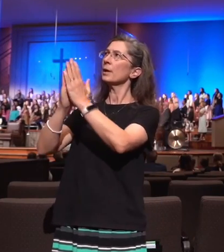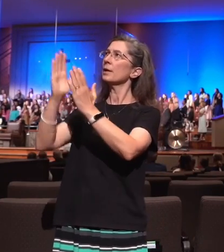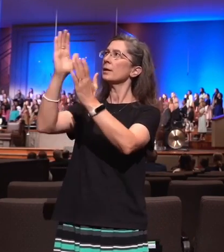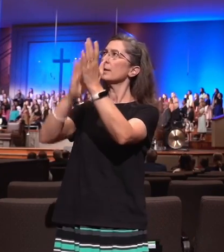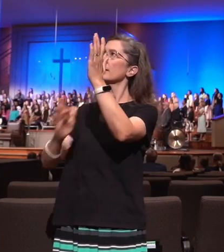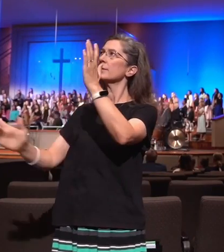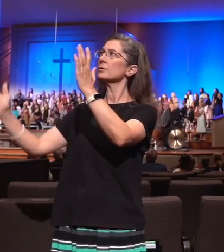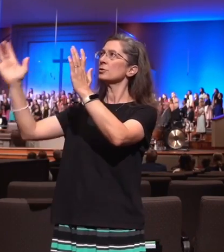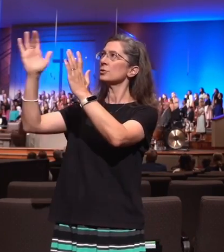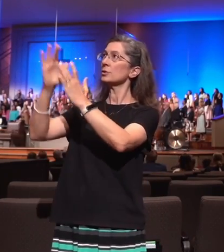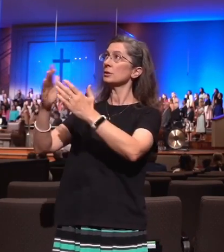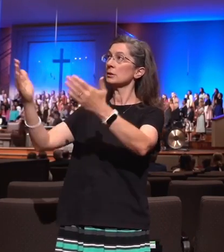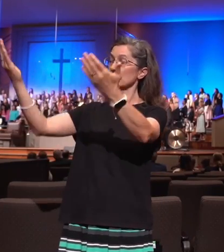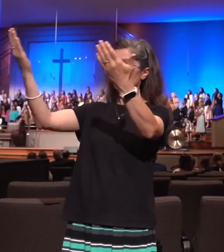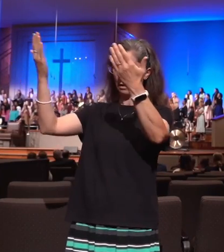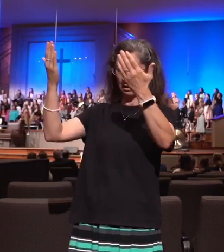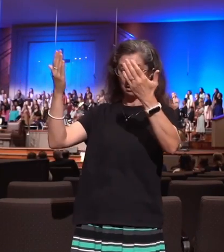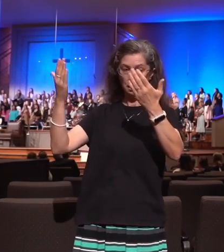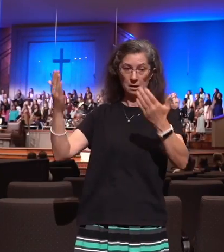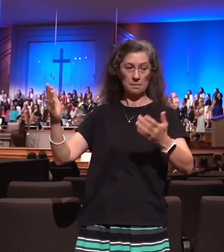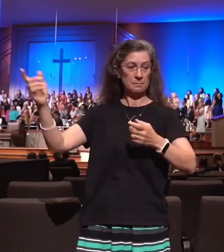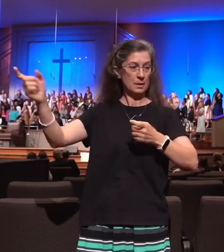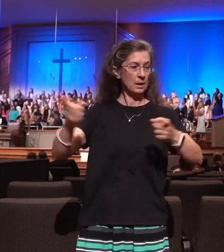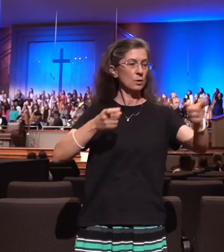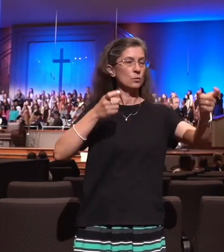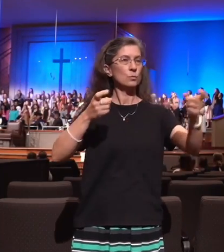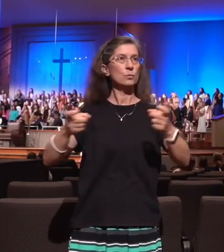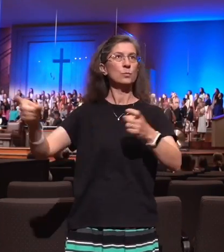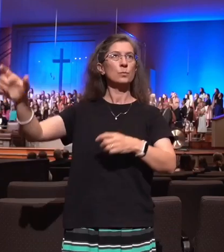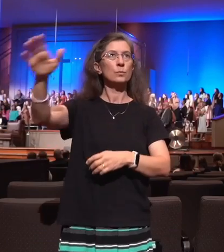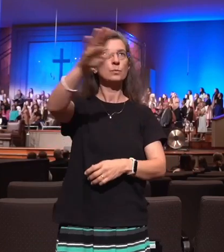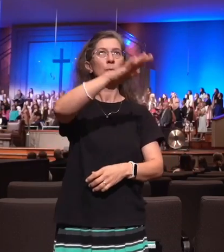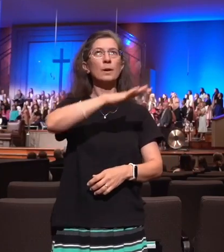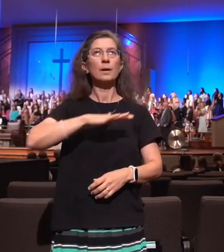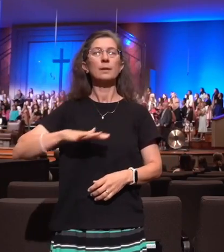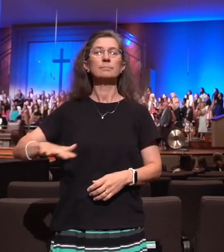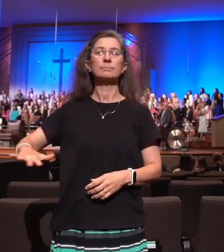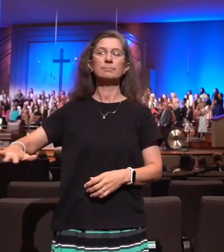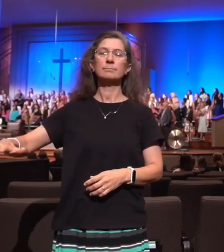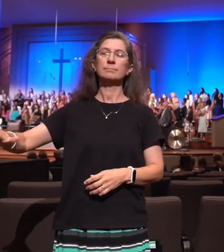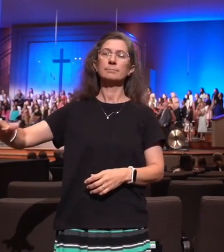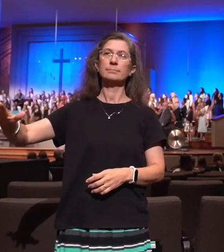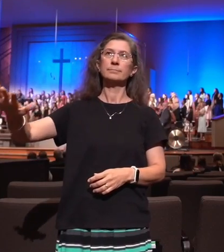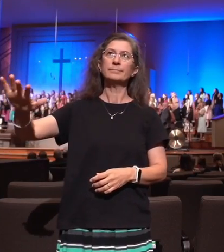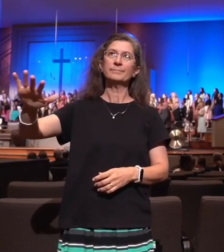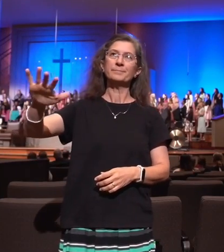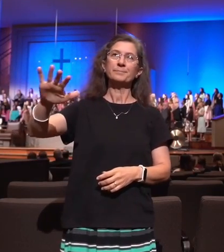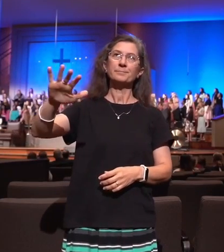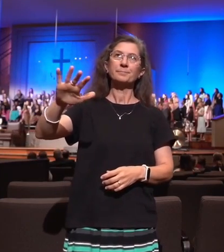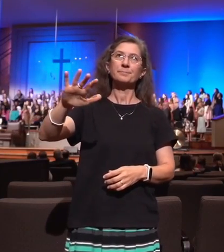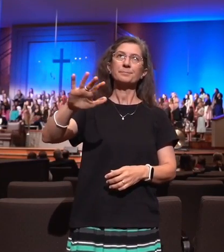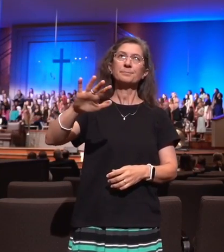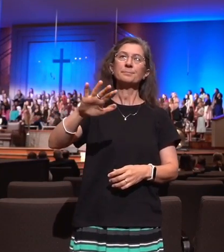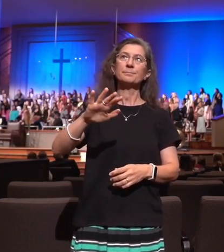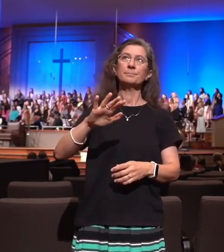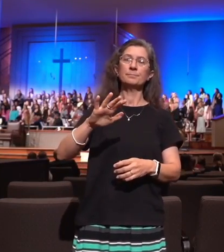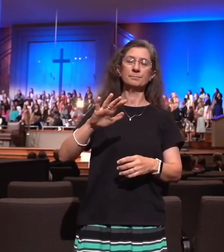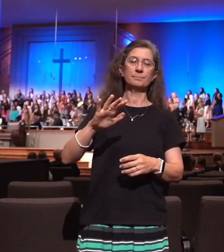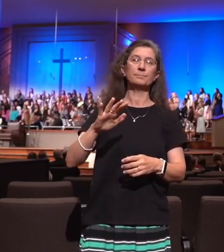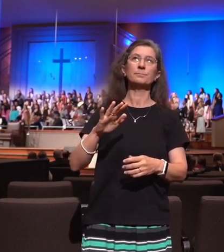the King of Heaven to come and take His place. Let every voice